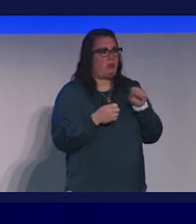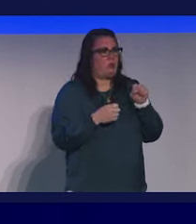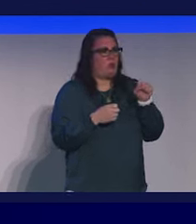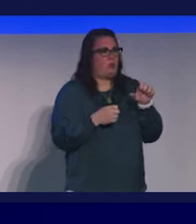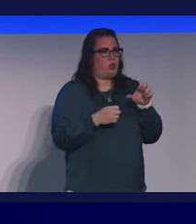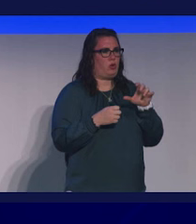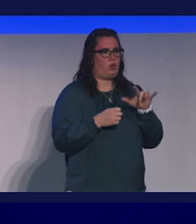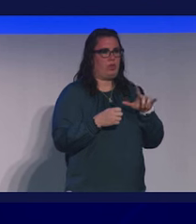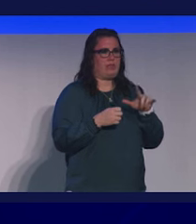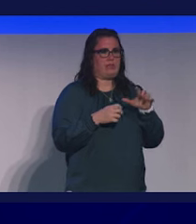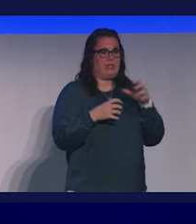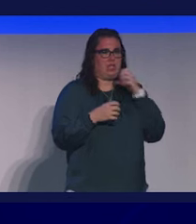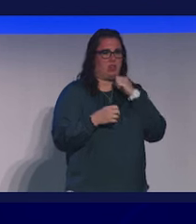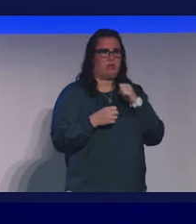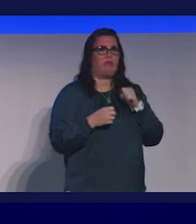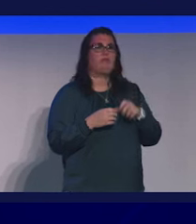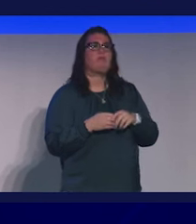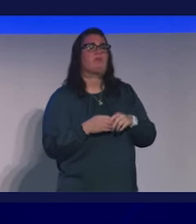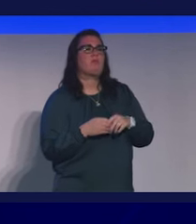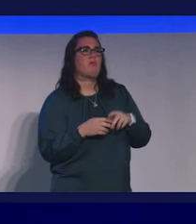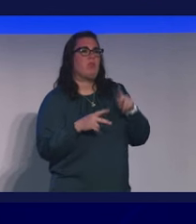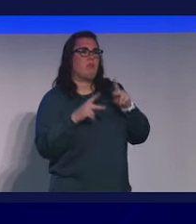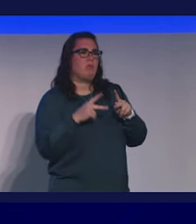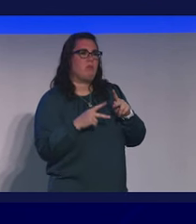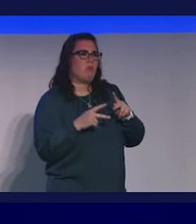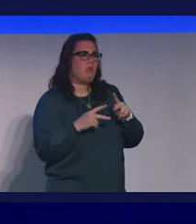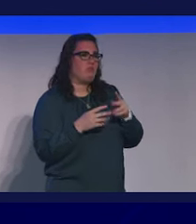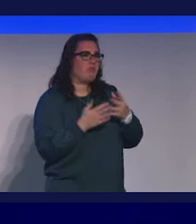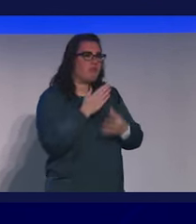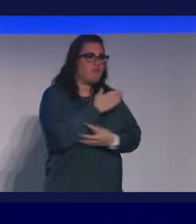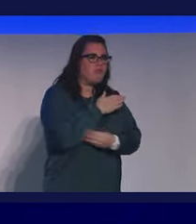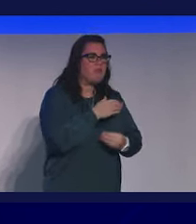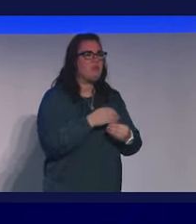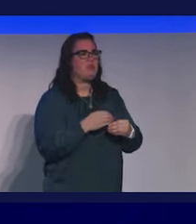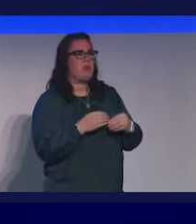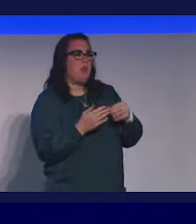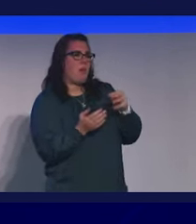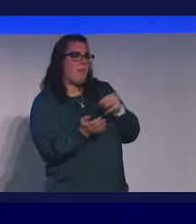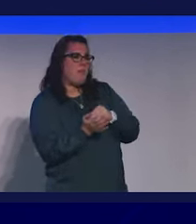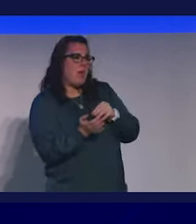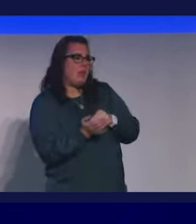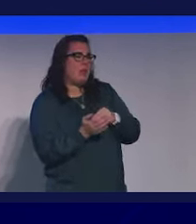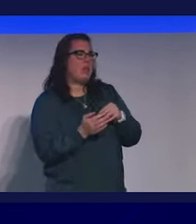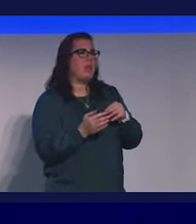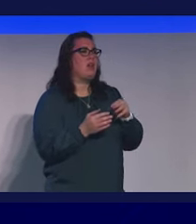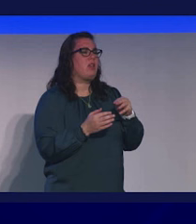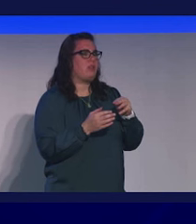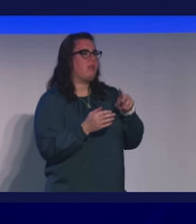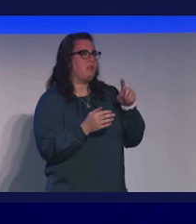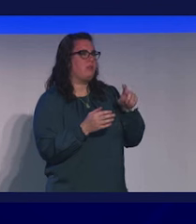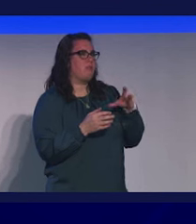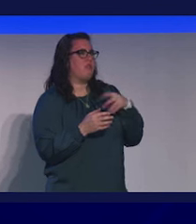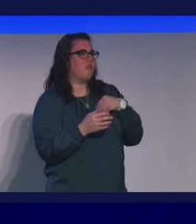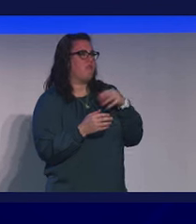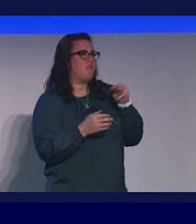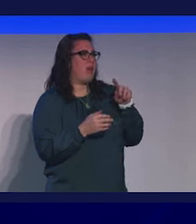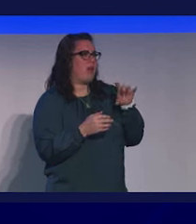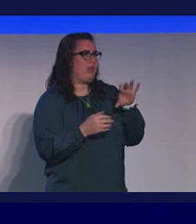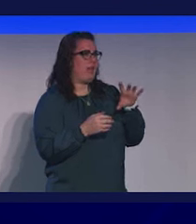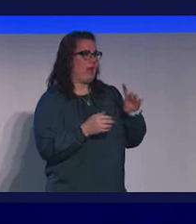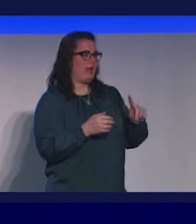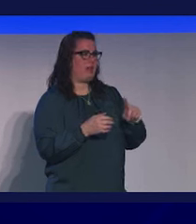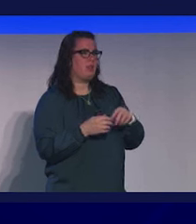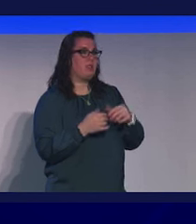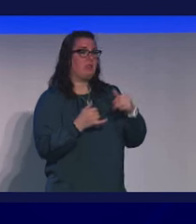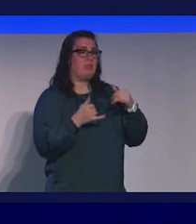to marginalized individuals, people who receive their care through Medicaid and who are duly eligible for Medicare and Medicaid, now